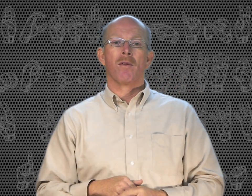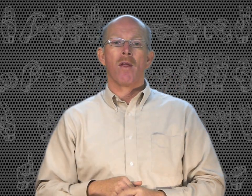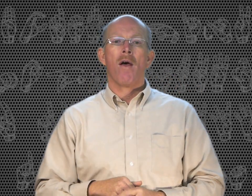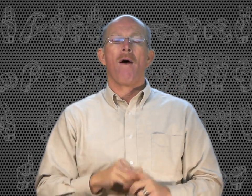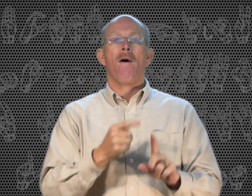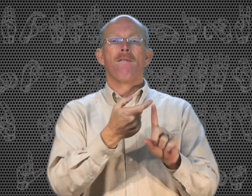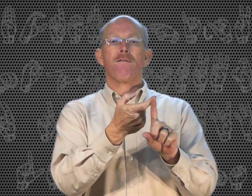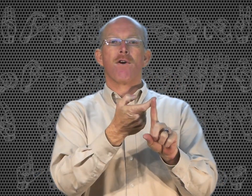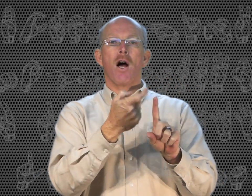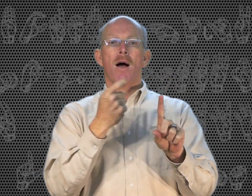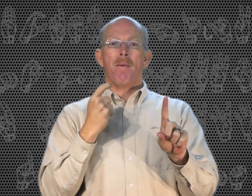From.